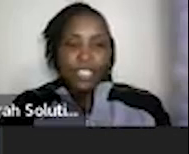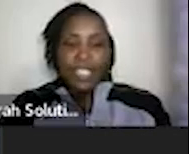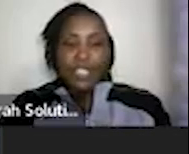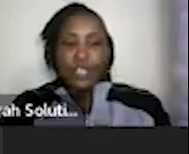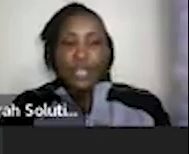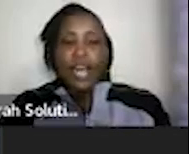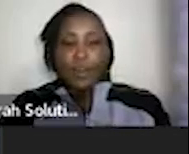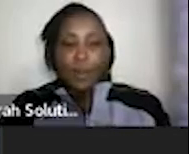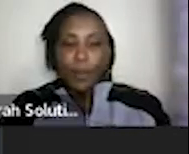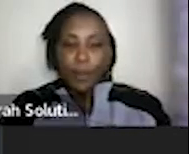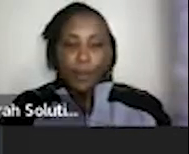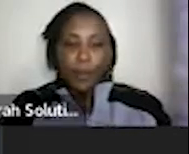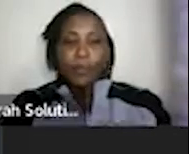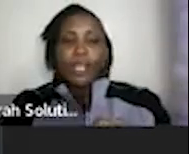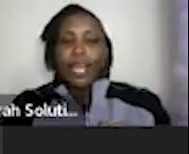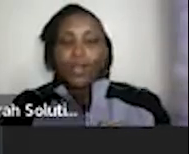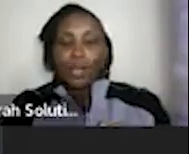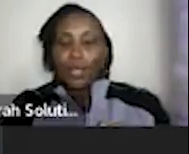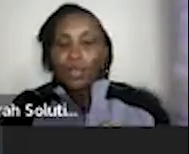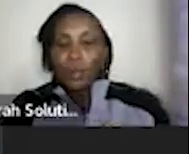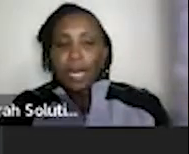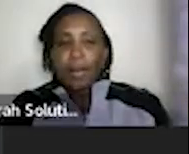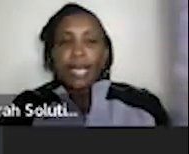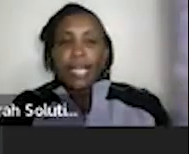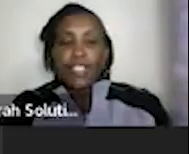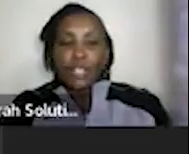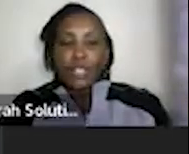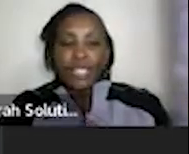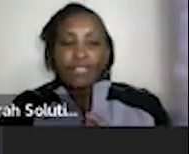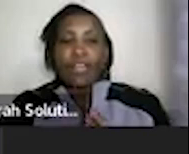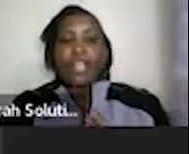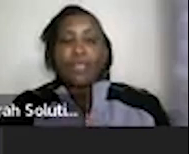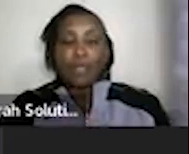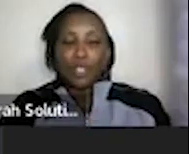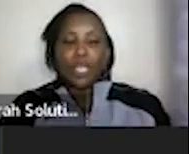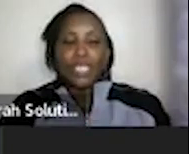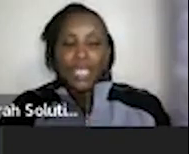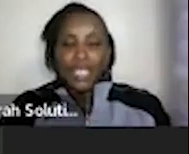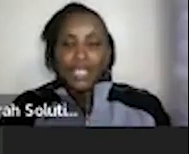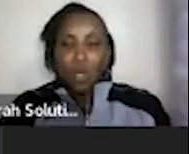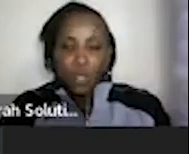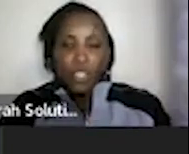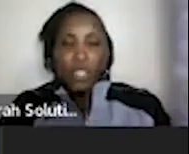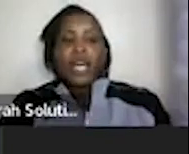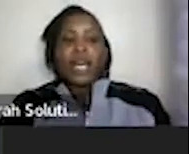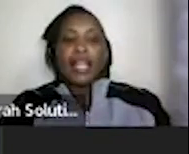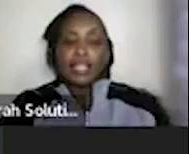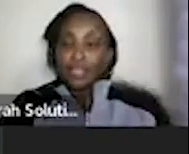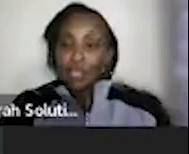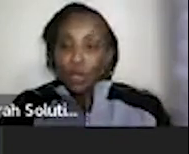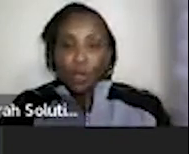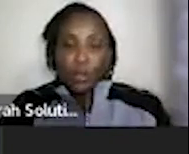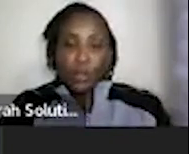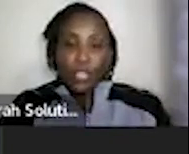profiles international are your people people uh if you're looking to become an agino certified emotional intelligence coach uh